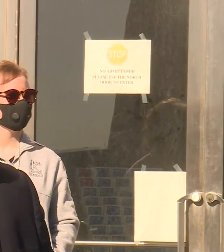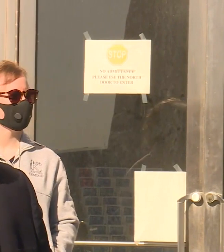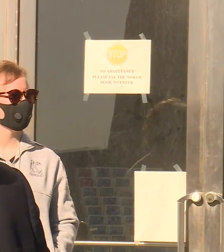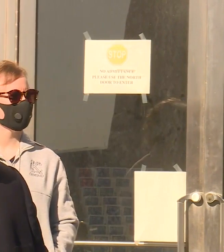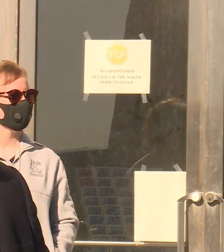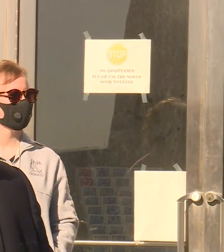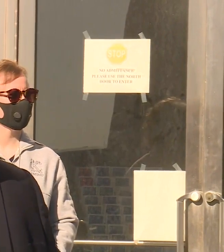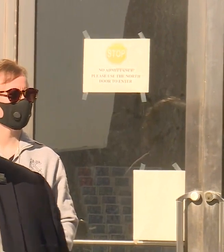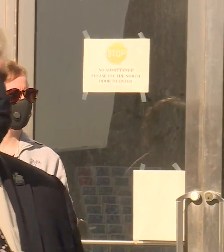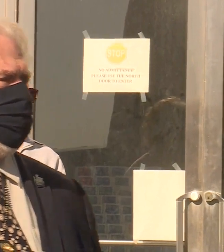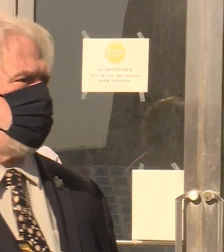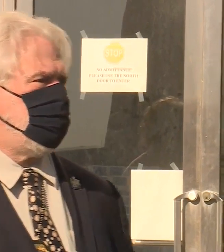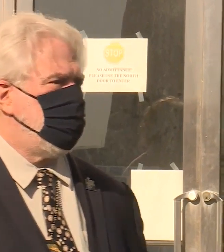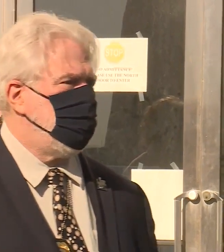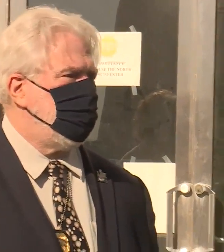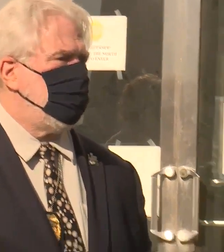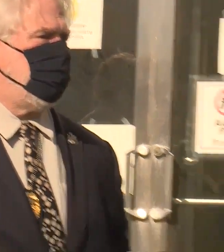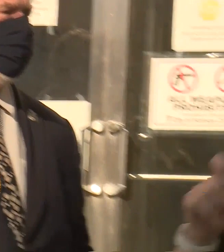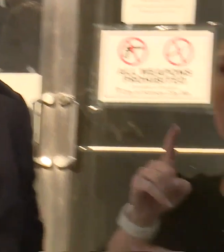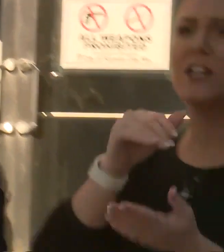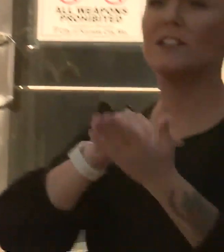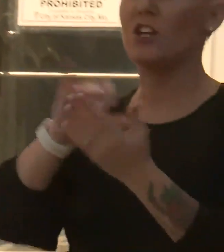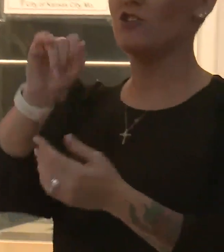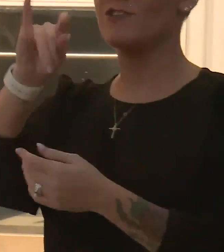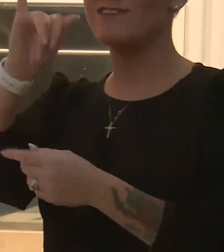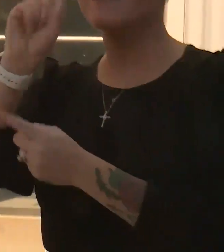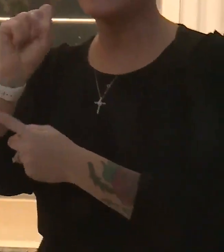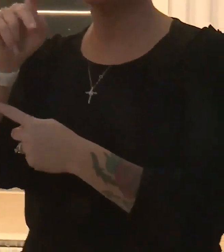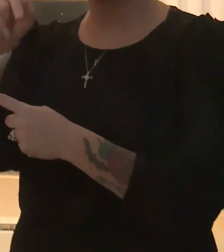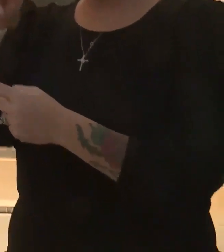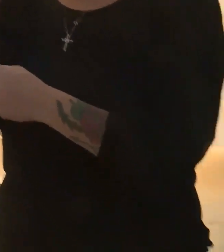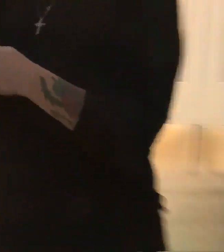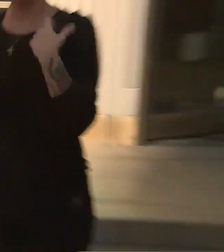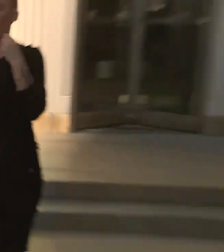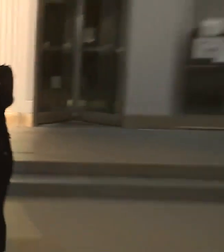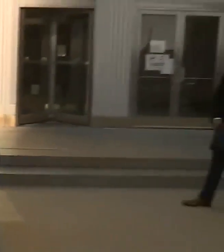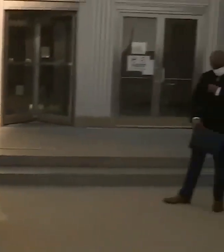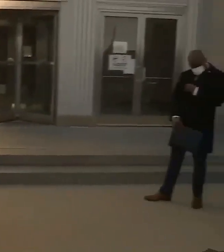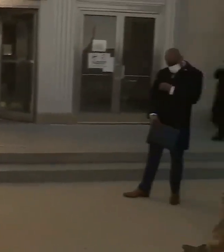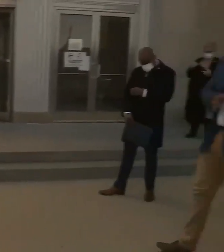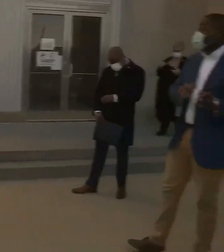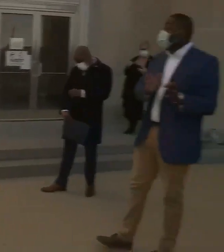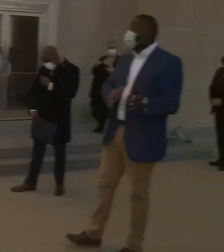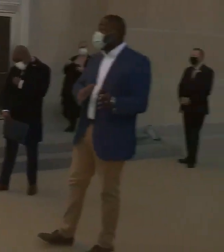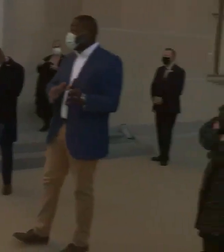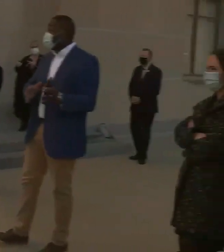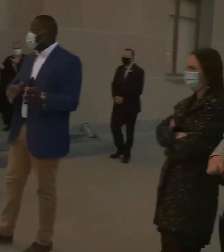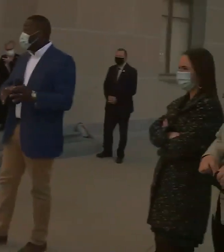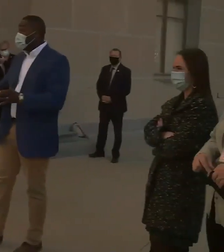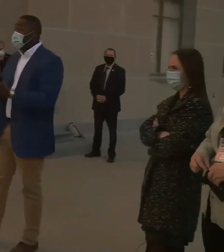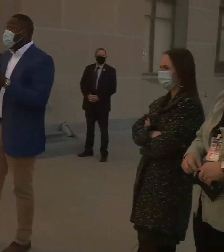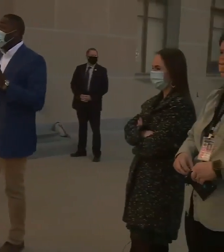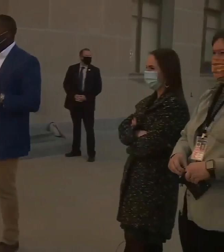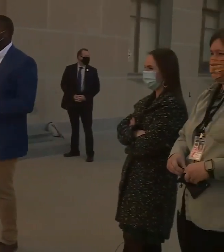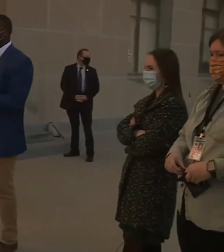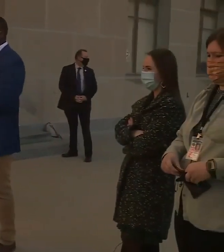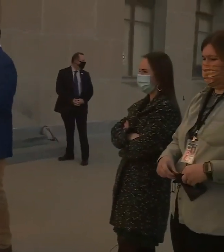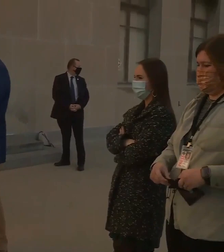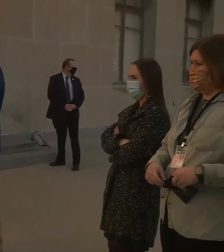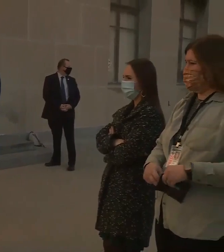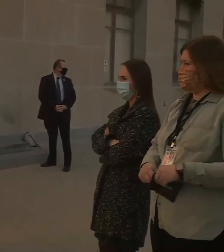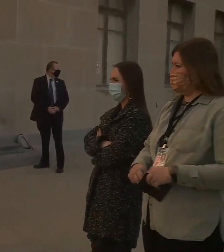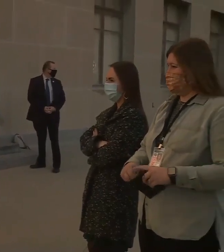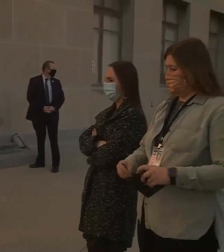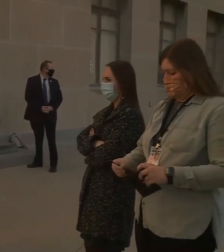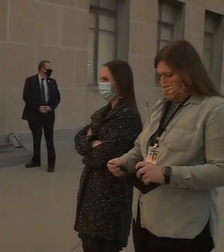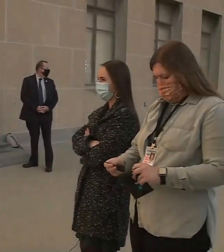Last question, very quick. Dr. Steven Seitz, KU Health System said that the numbers we're seeing now are obviously pre-holiday celebrations. He's greatly